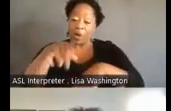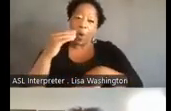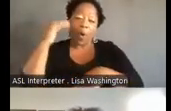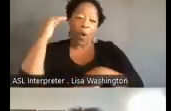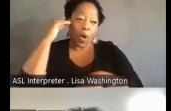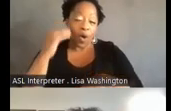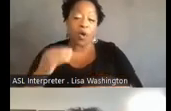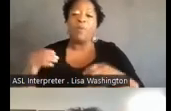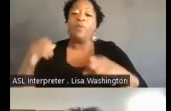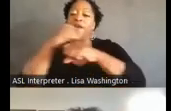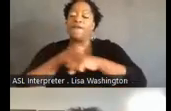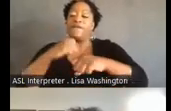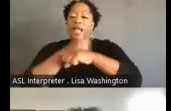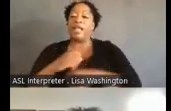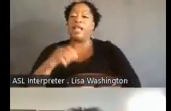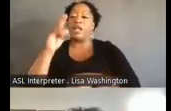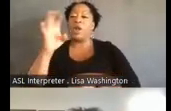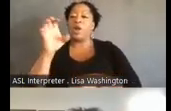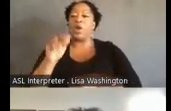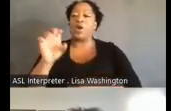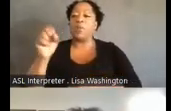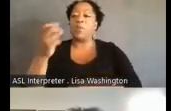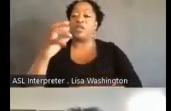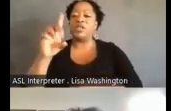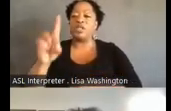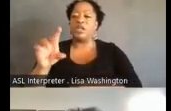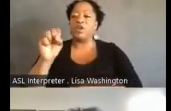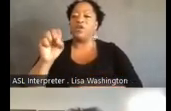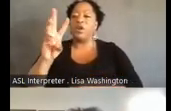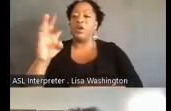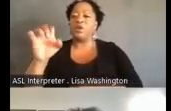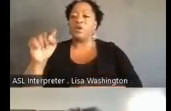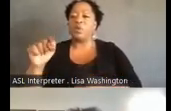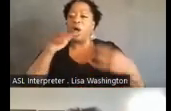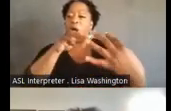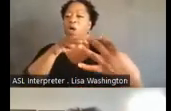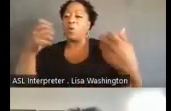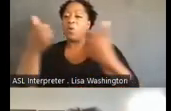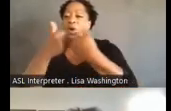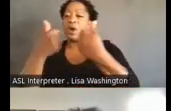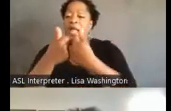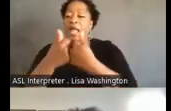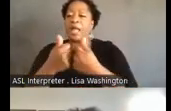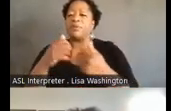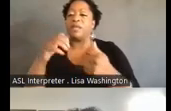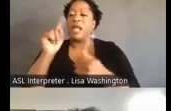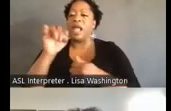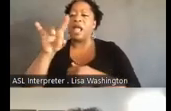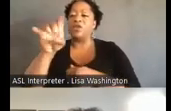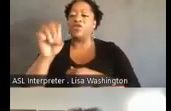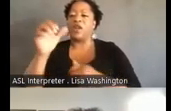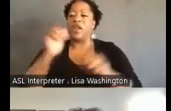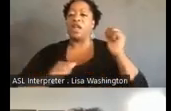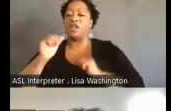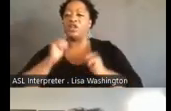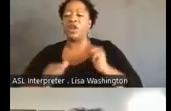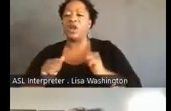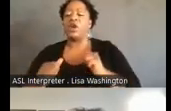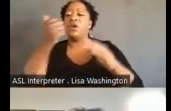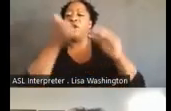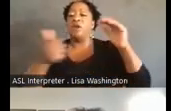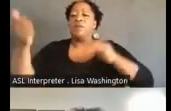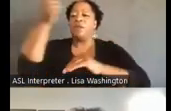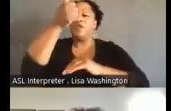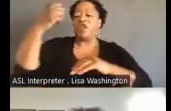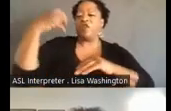fighting Urban Shield, the SWAT war games and trade show, and ran the chief of police and city attorney out of town.